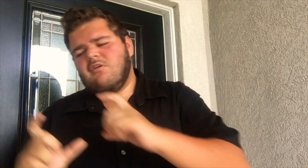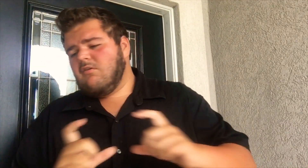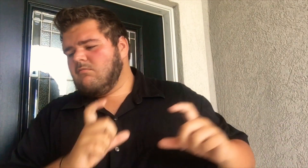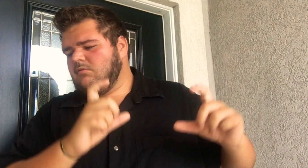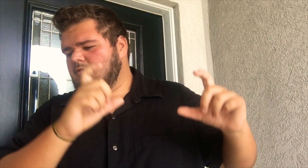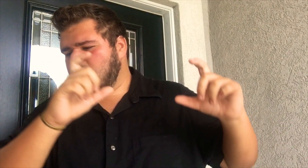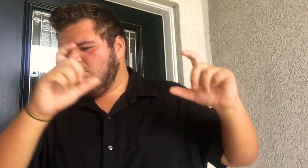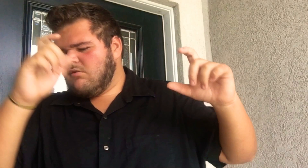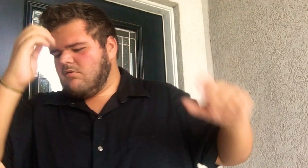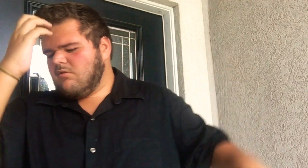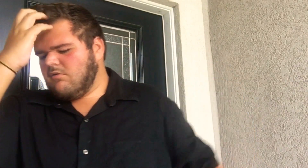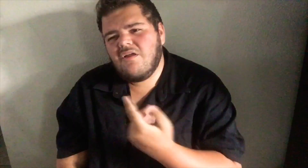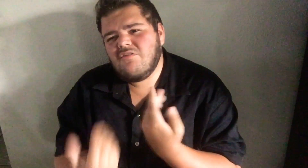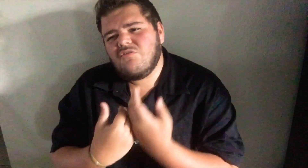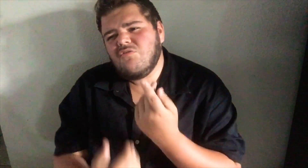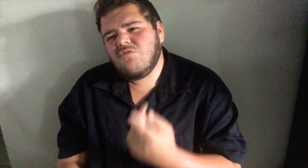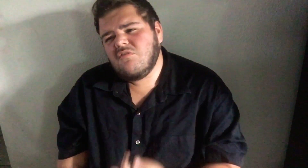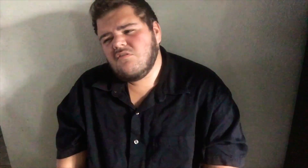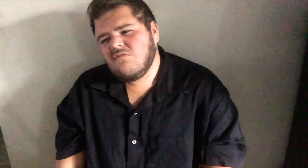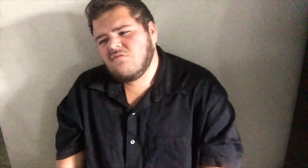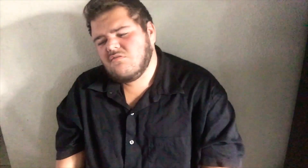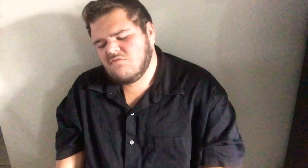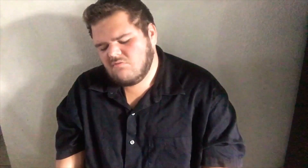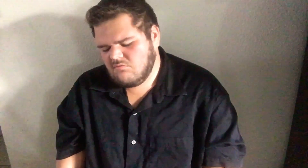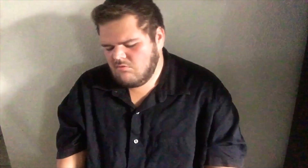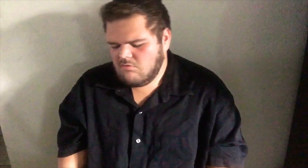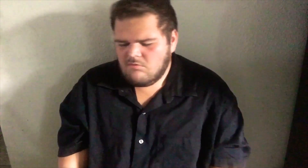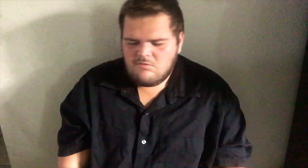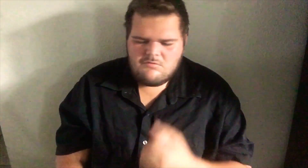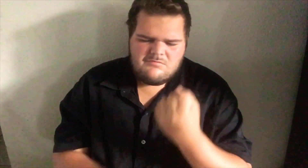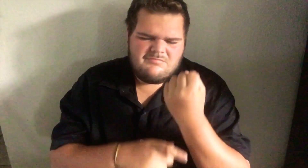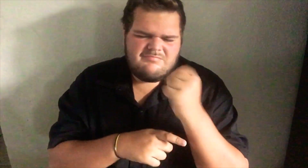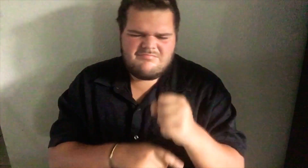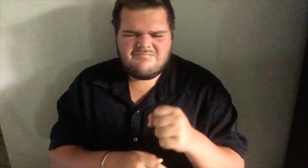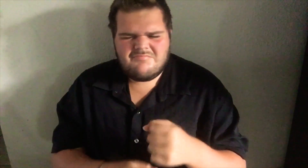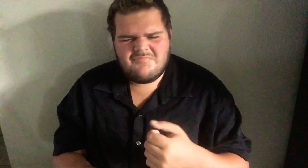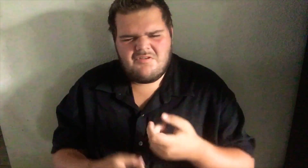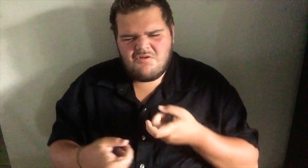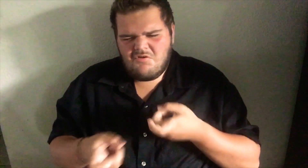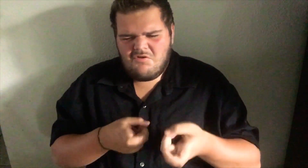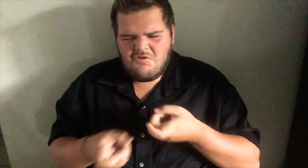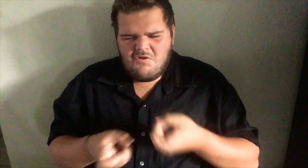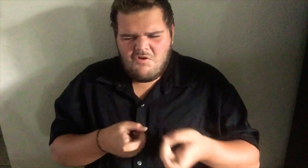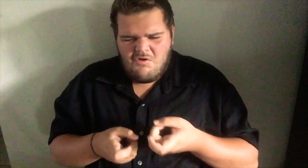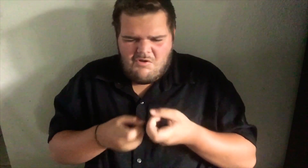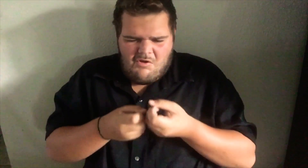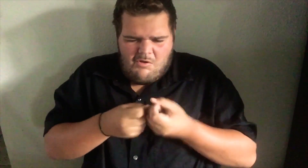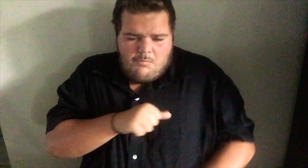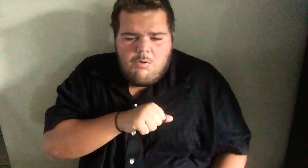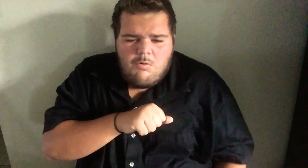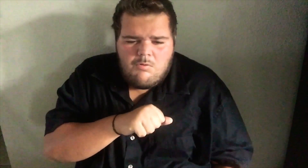you up tonight Tell me how do you Oh no, how did I manage to lose me?